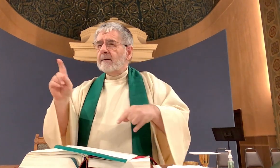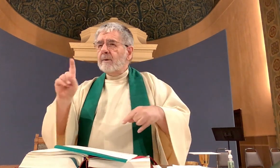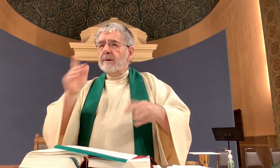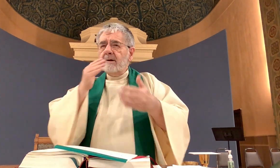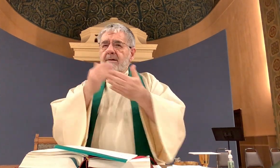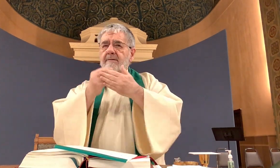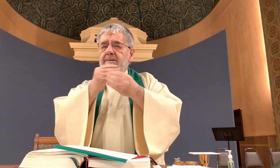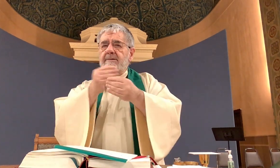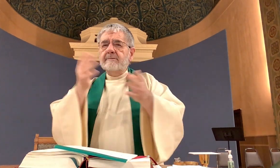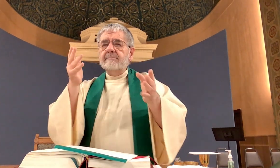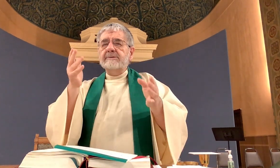where is the gospel